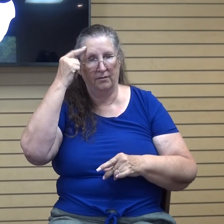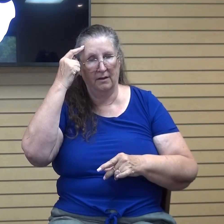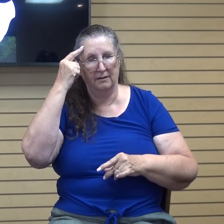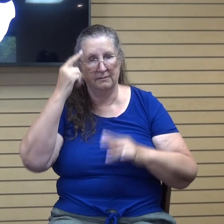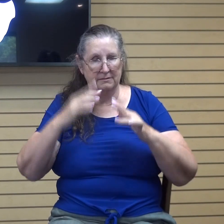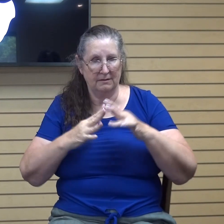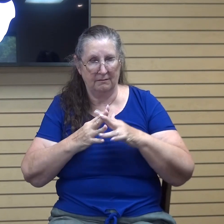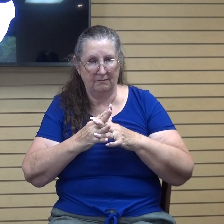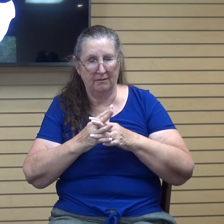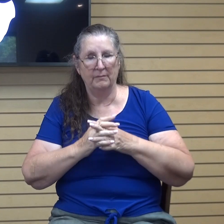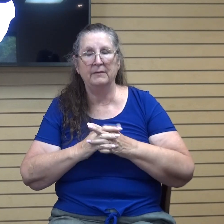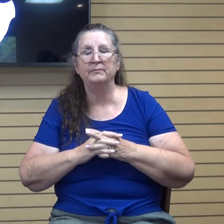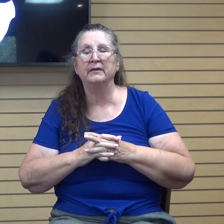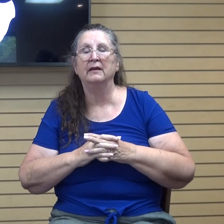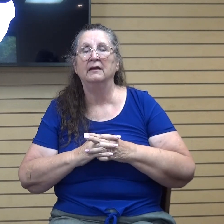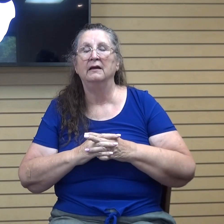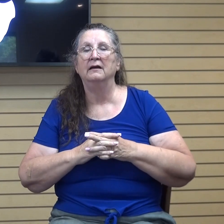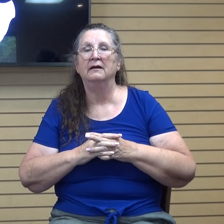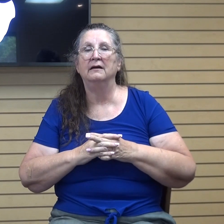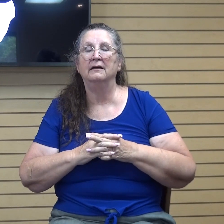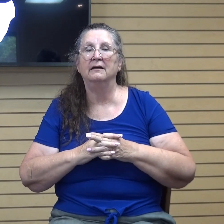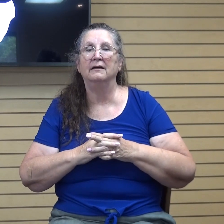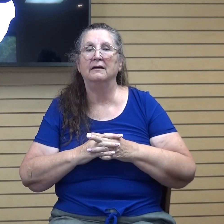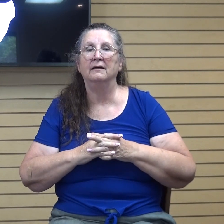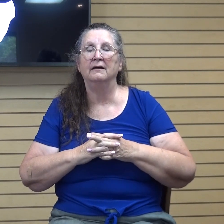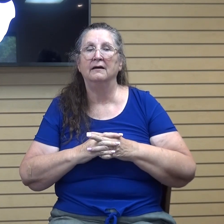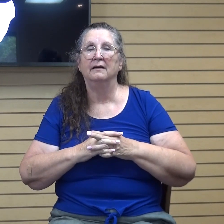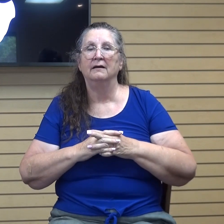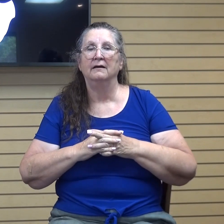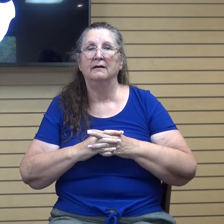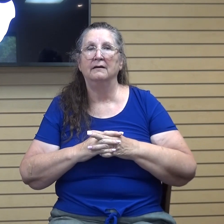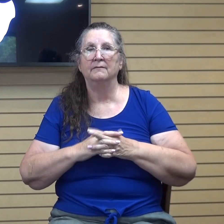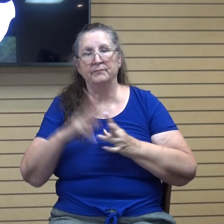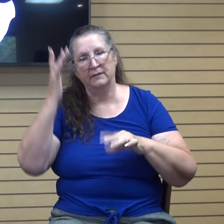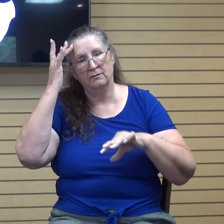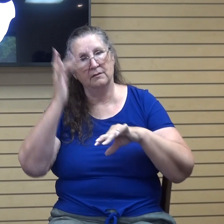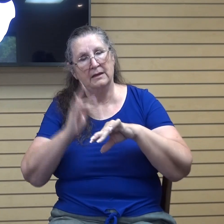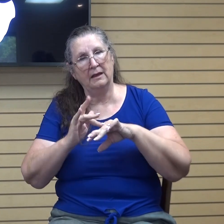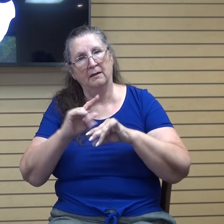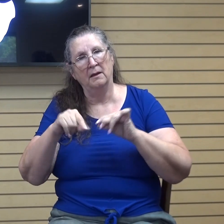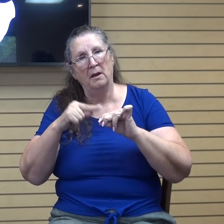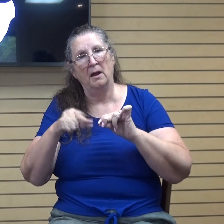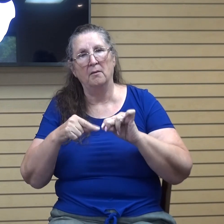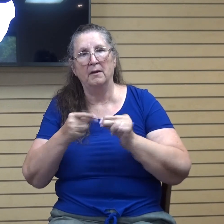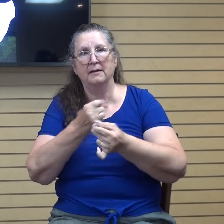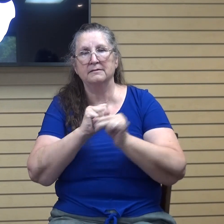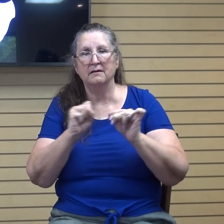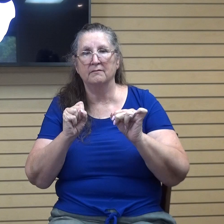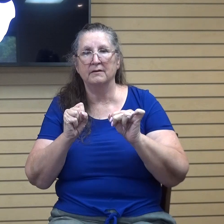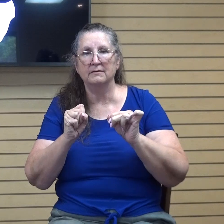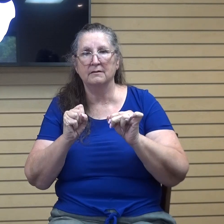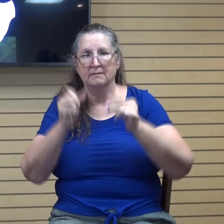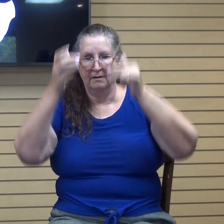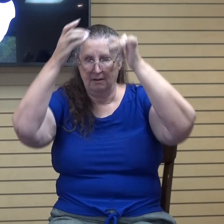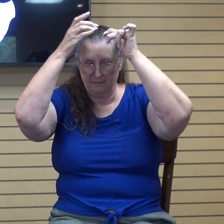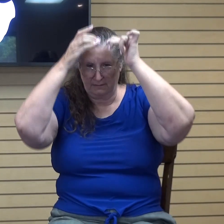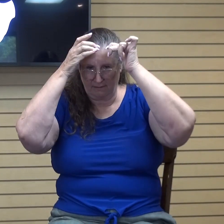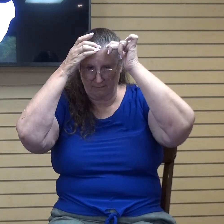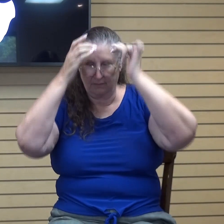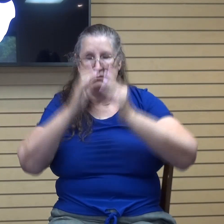we ponder on salvation as that helmet. So, and then we take